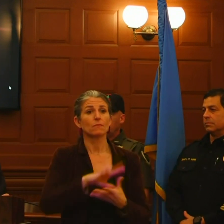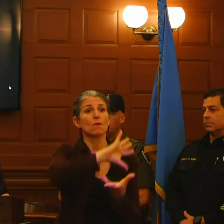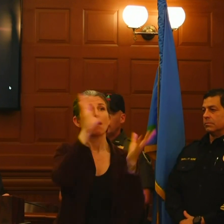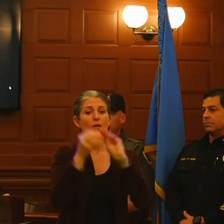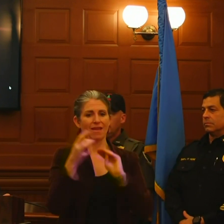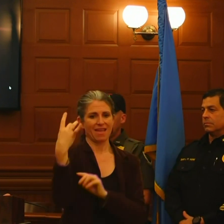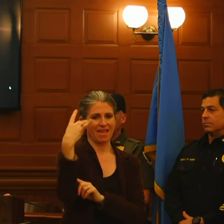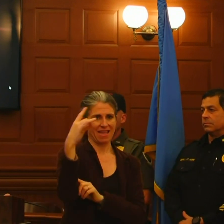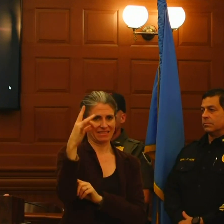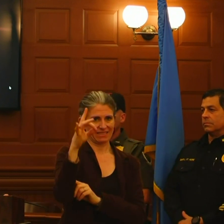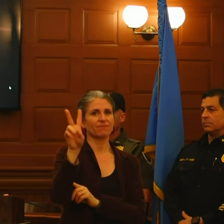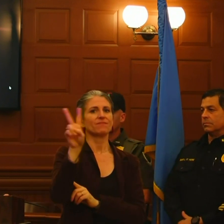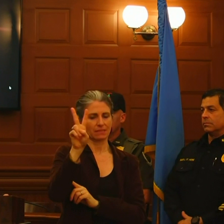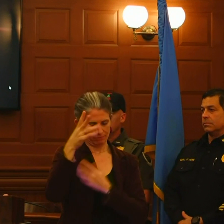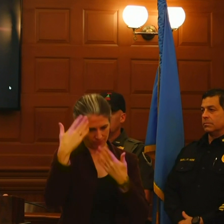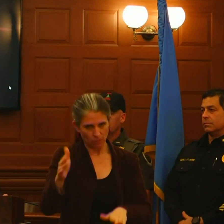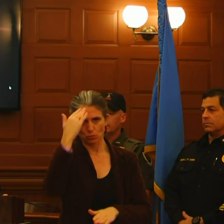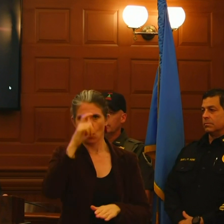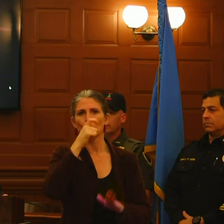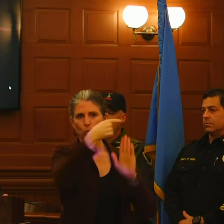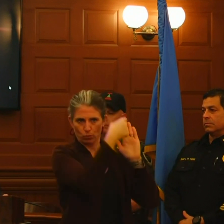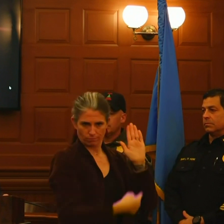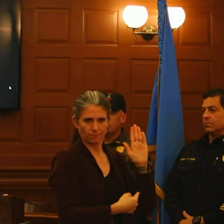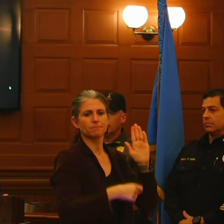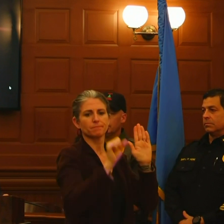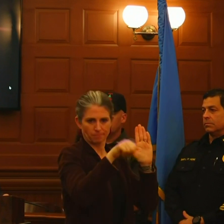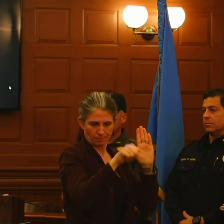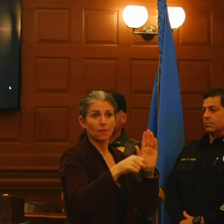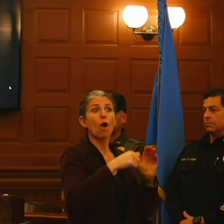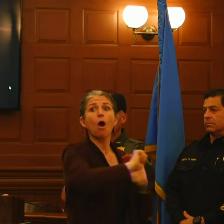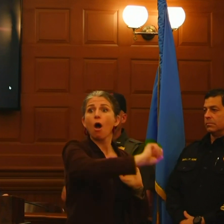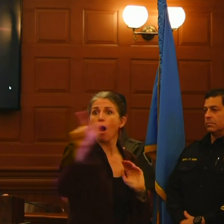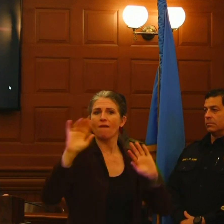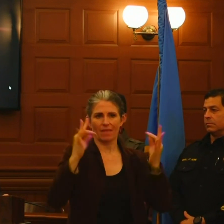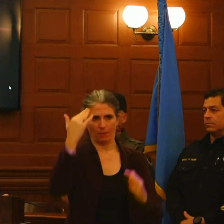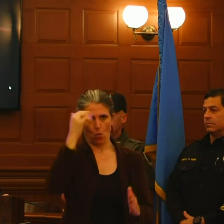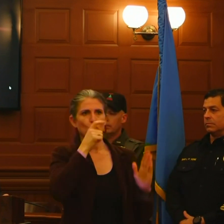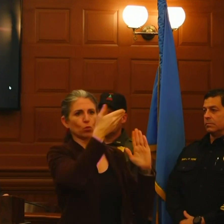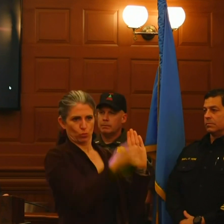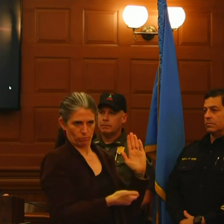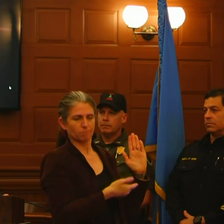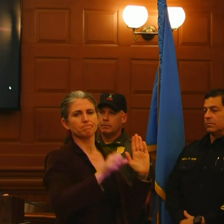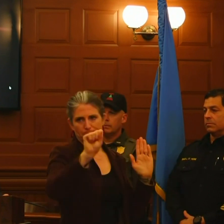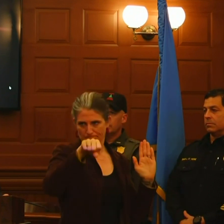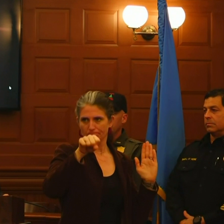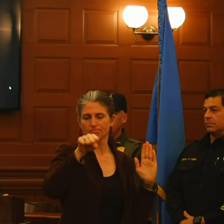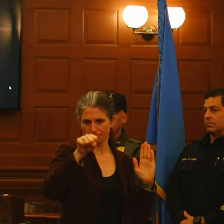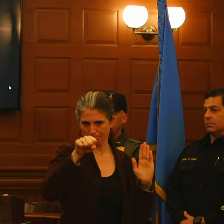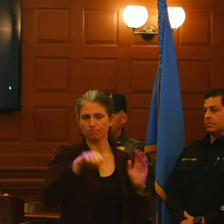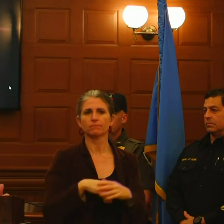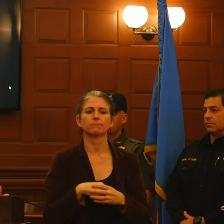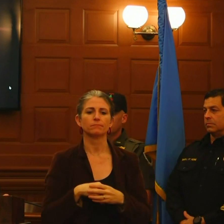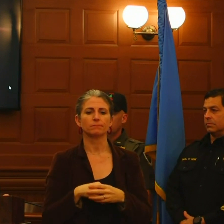and their families have been notified. So we are in contact with them. I would expect some more information later tonight,